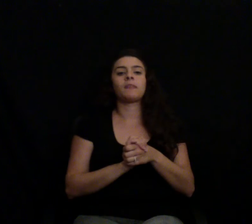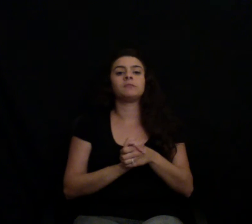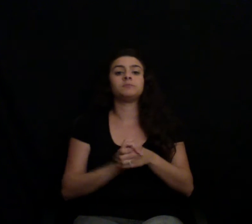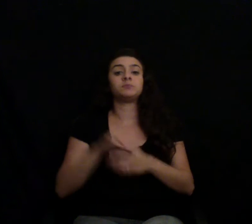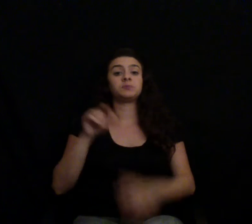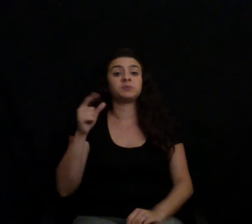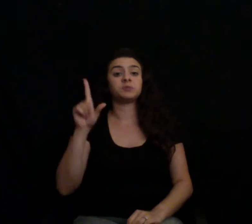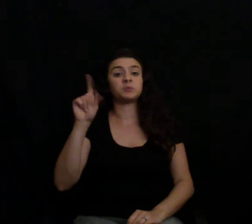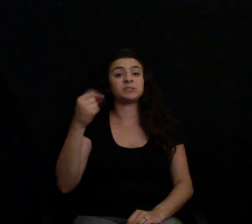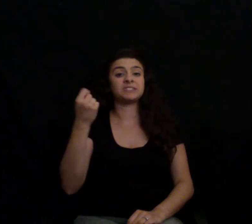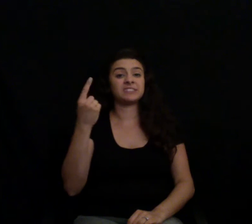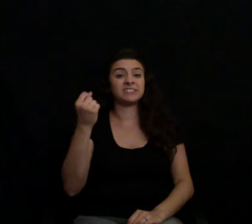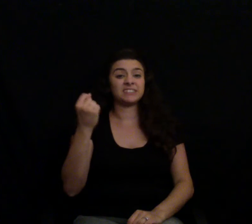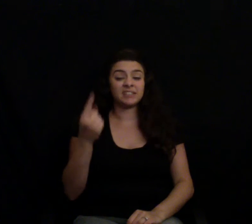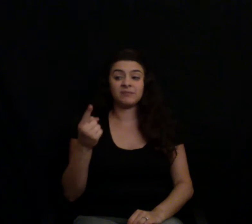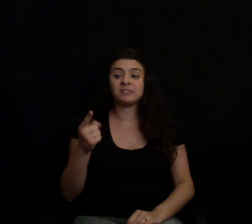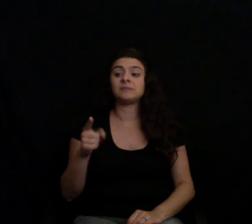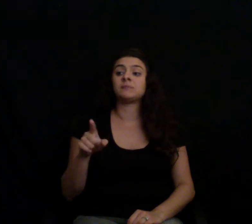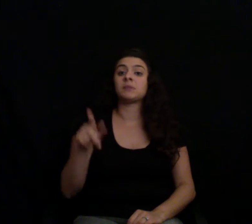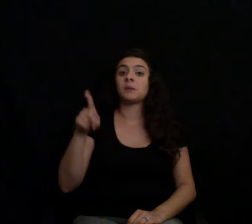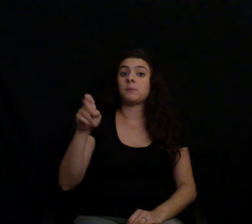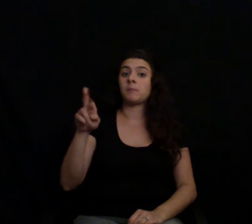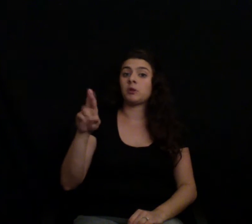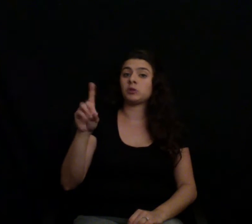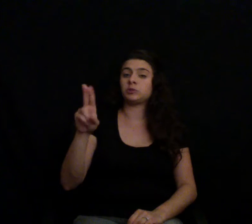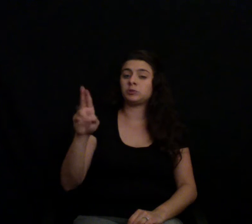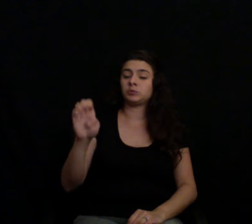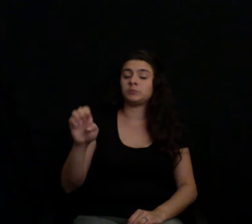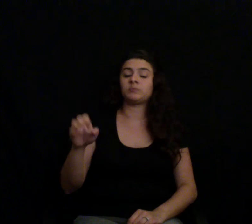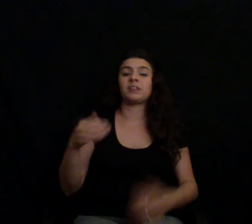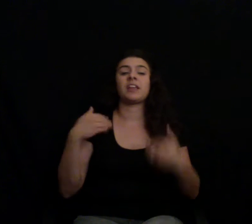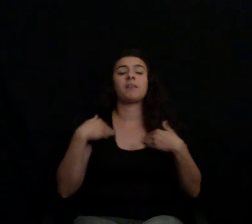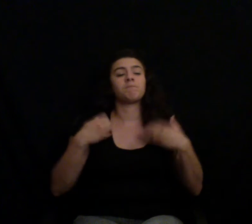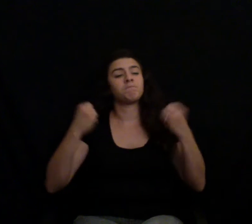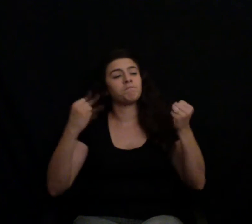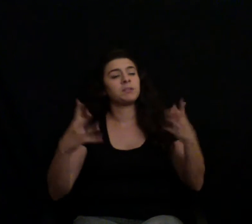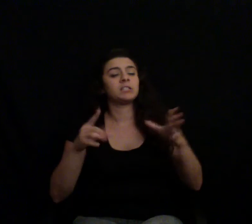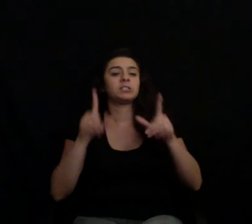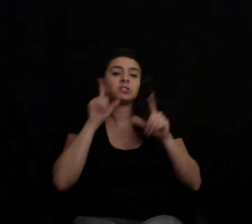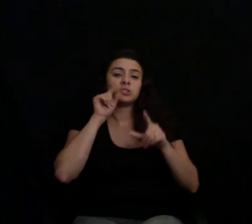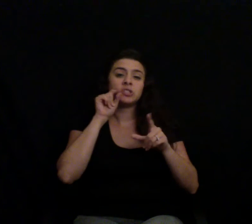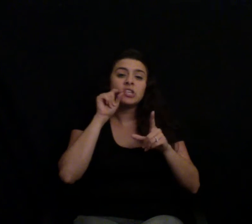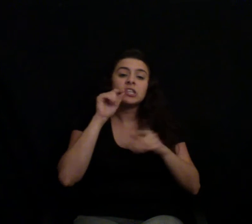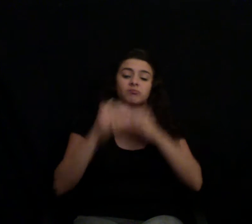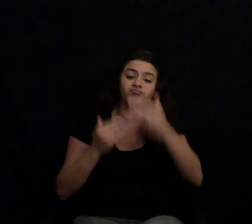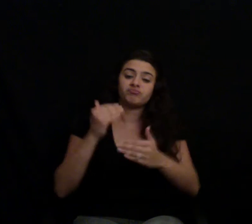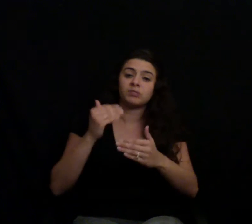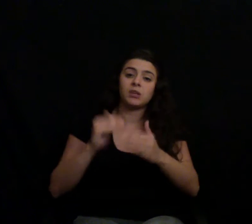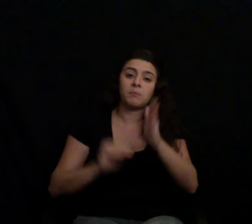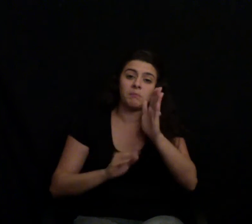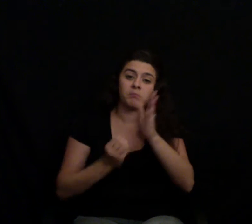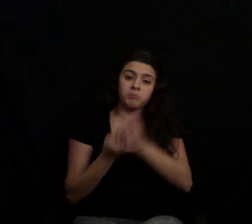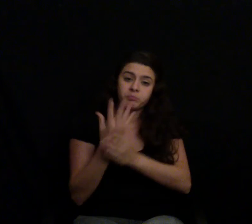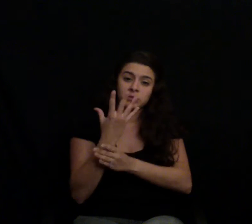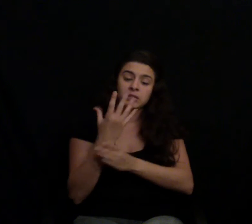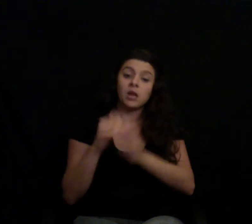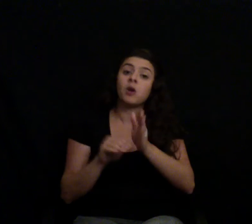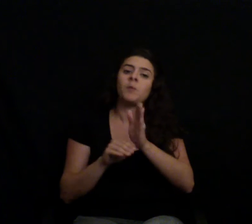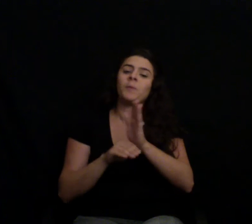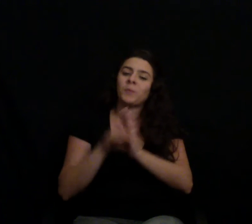640 million chickens at approximately 2,100 farms just like Craig's. That breaks down to a little over